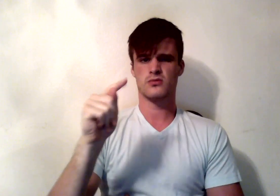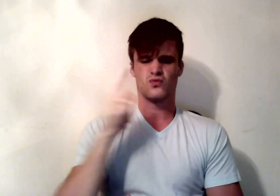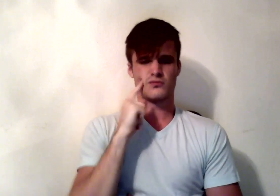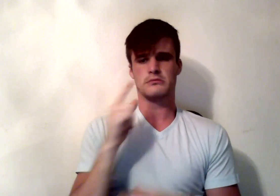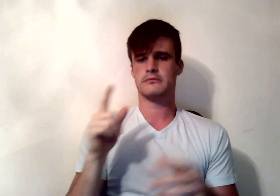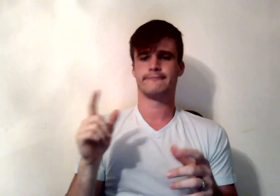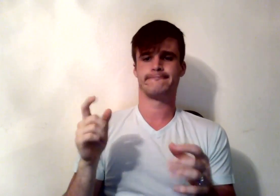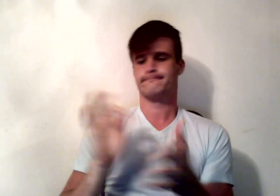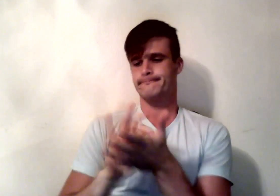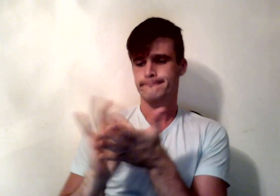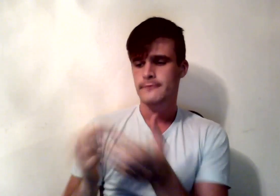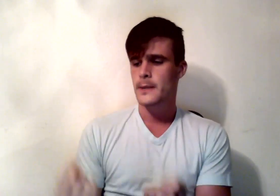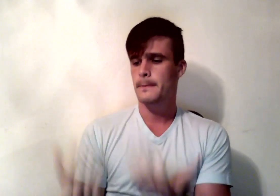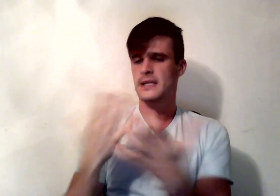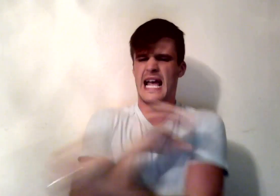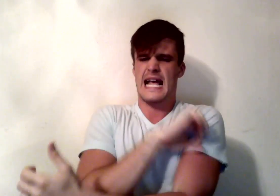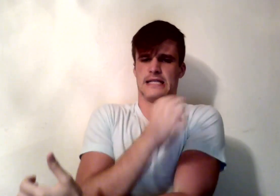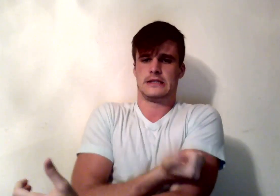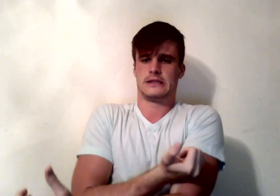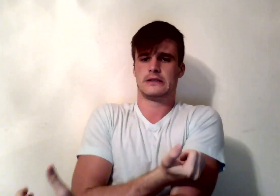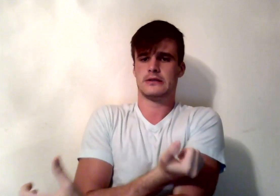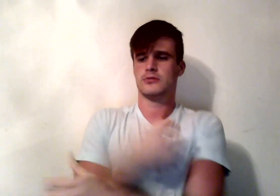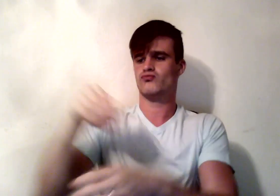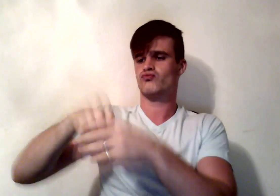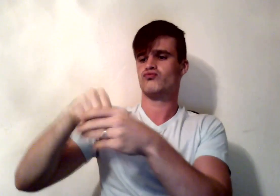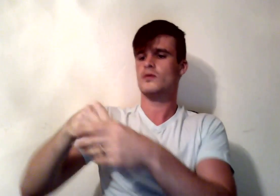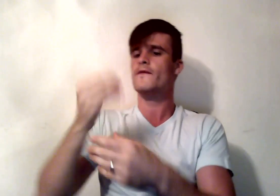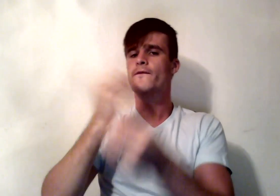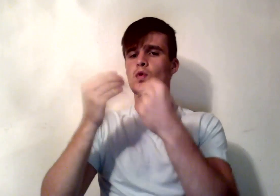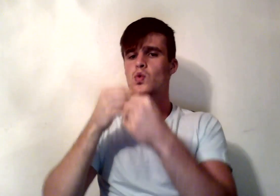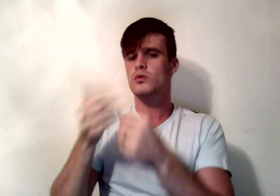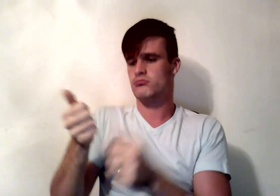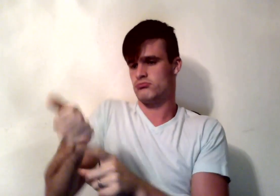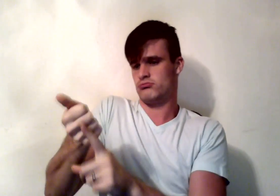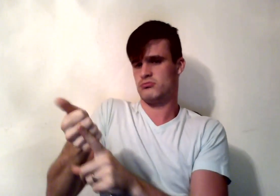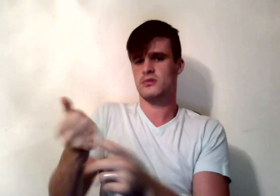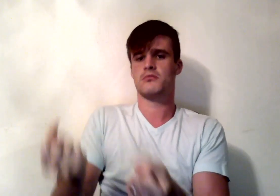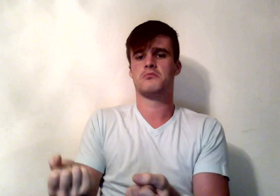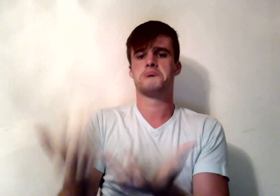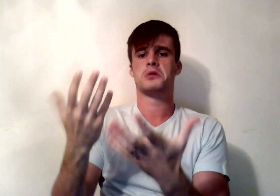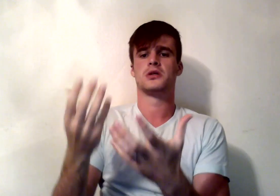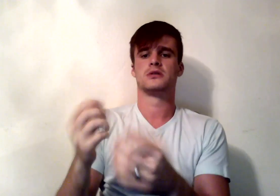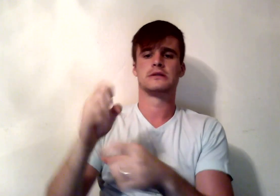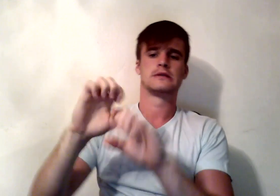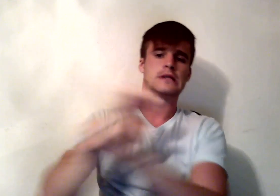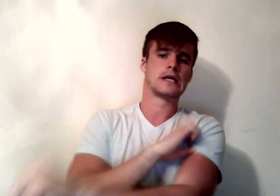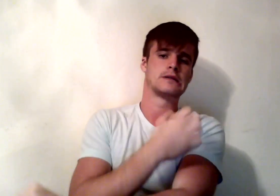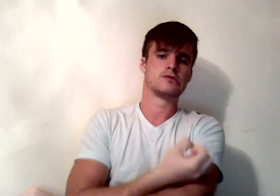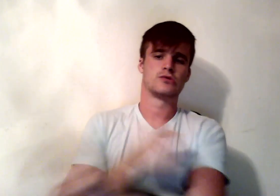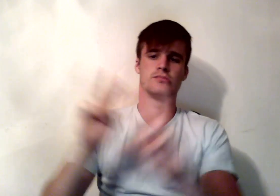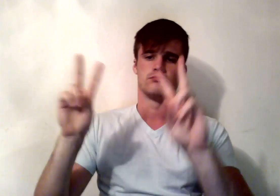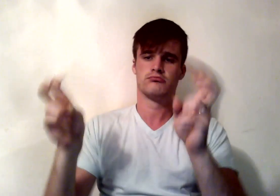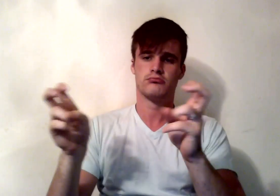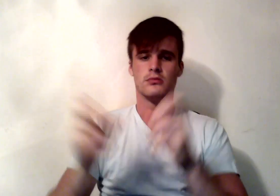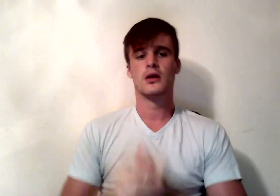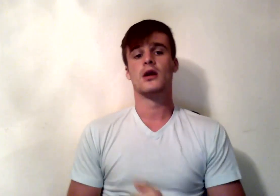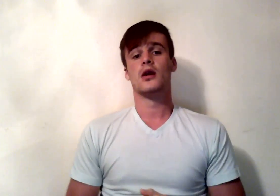In this lesson, we'll learn about the nutrients in foods that provide calories, known as energy-yielding nutrients,